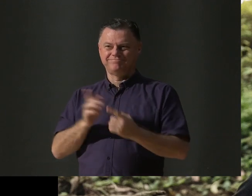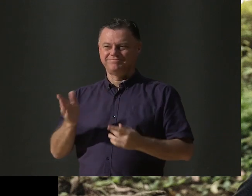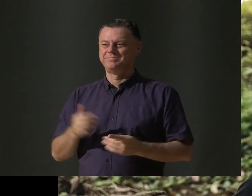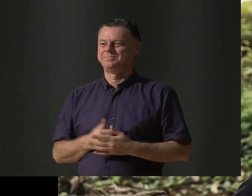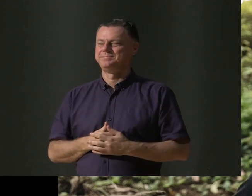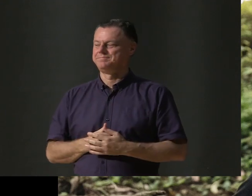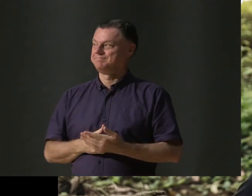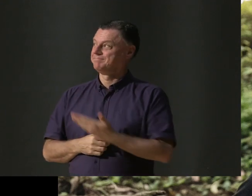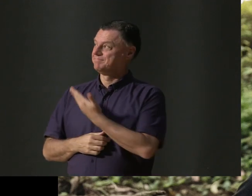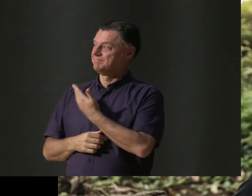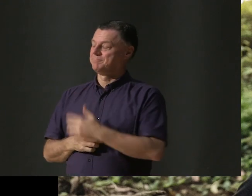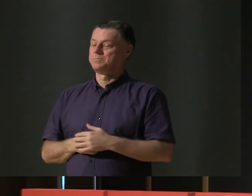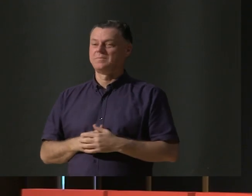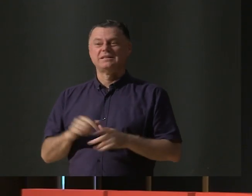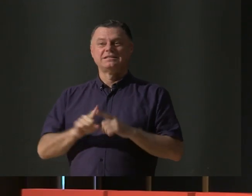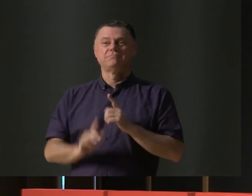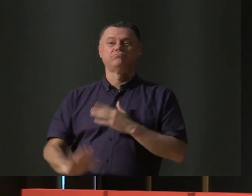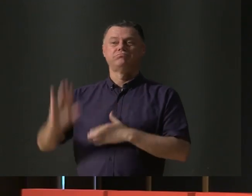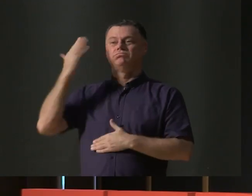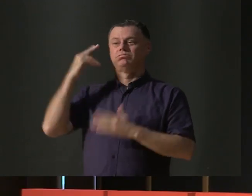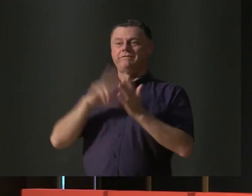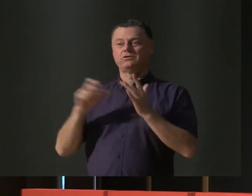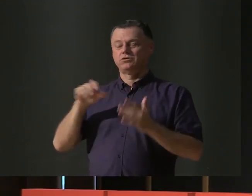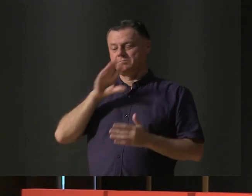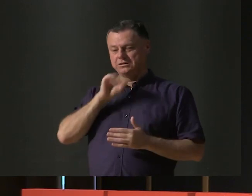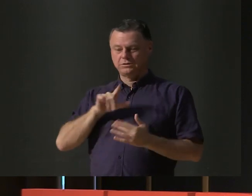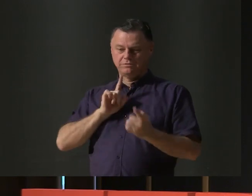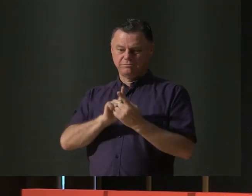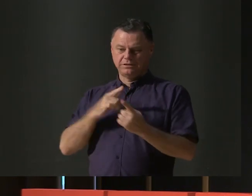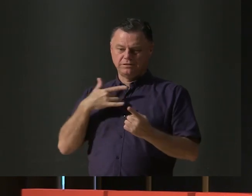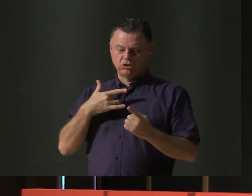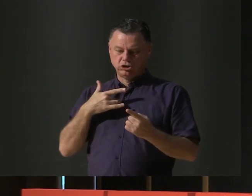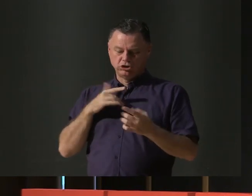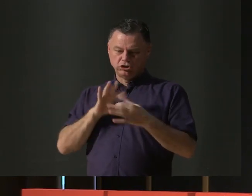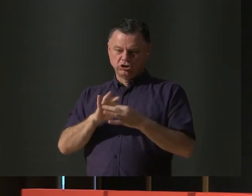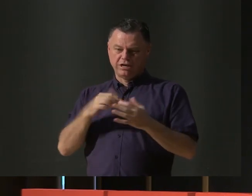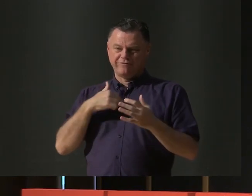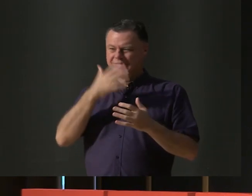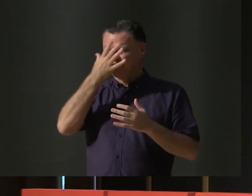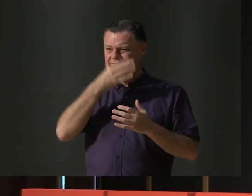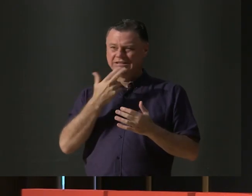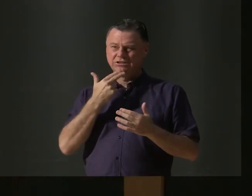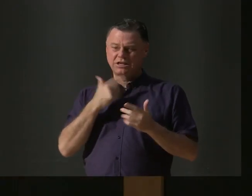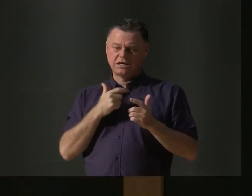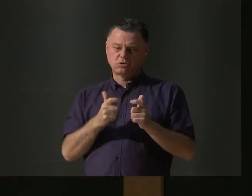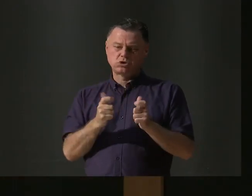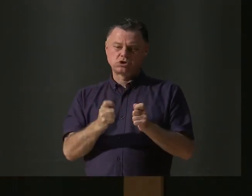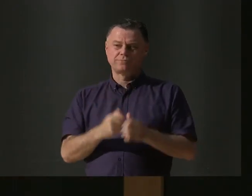like the first little platypus that I met, I was just as overcome with cute aggression for her. She was so